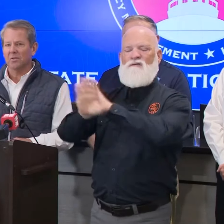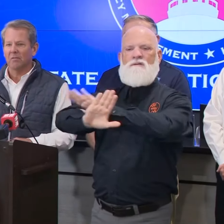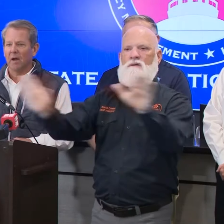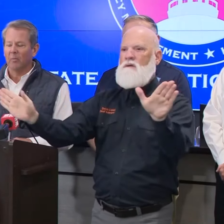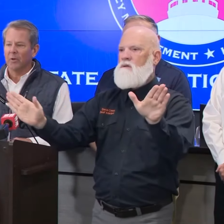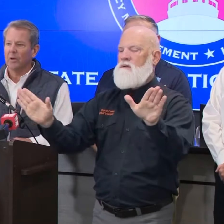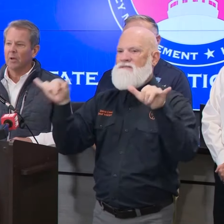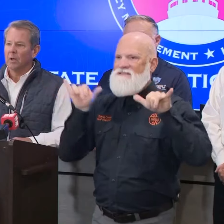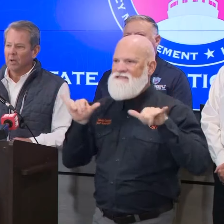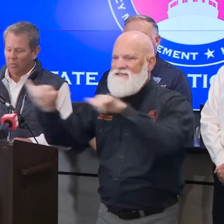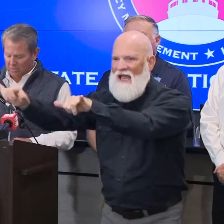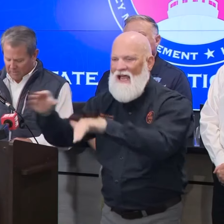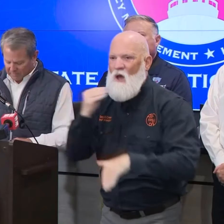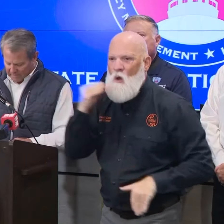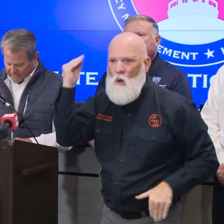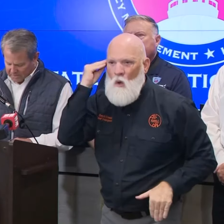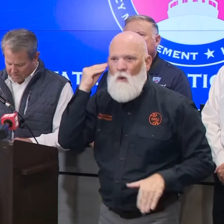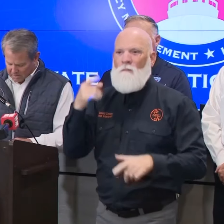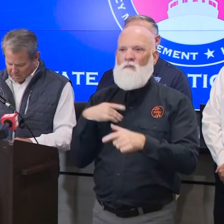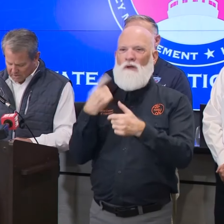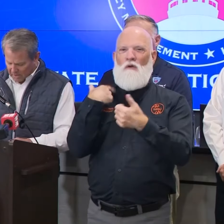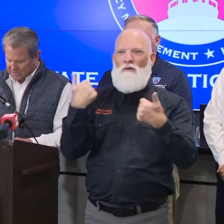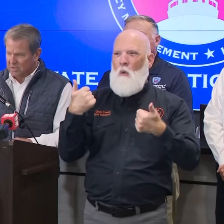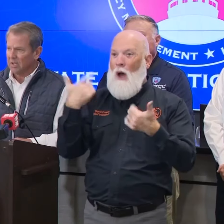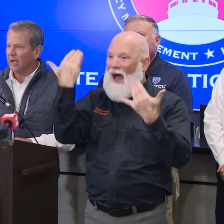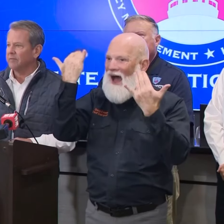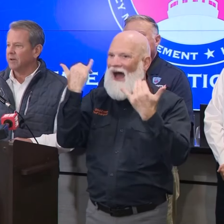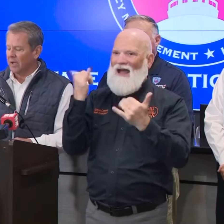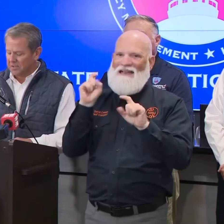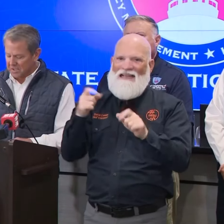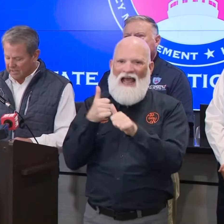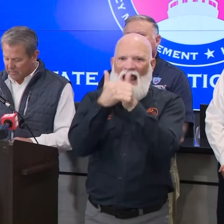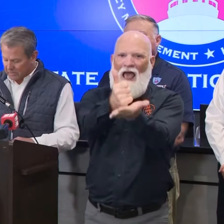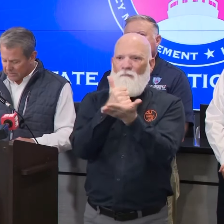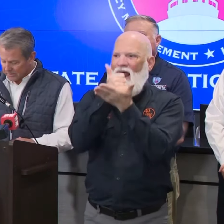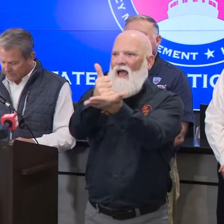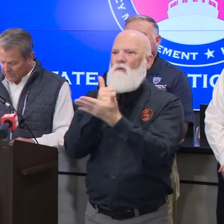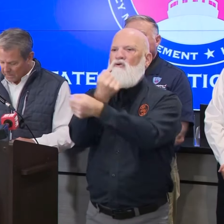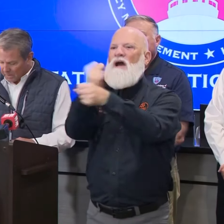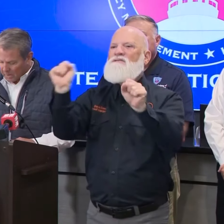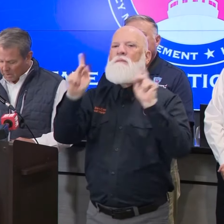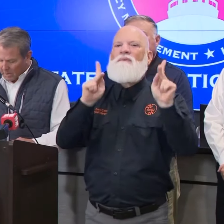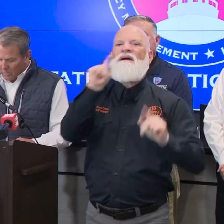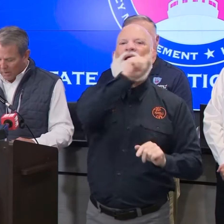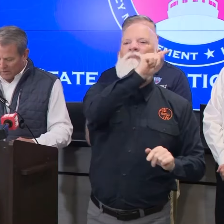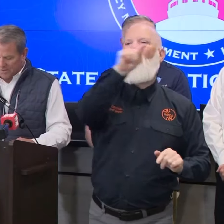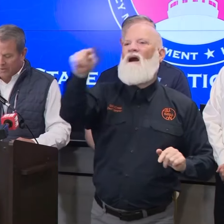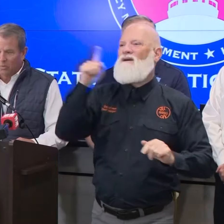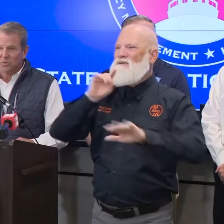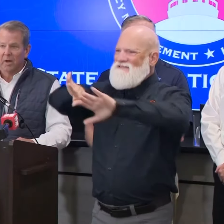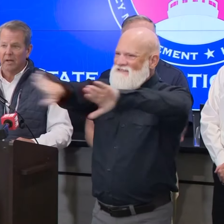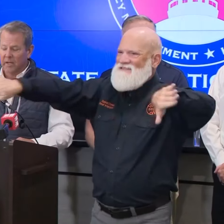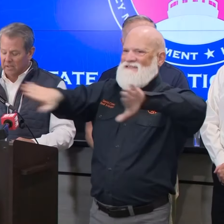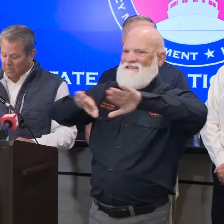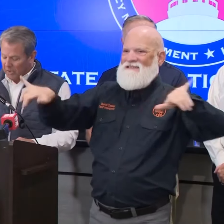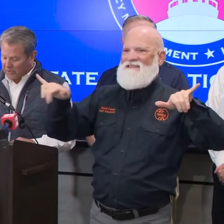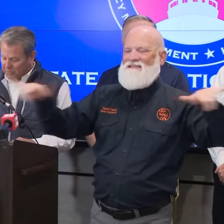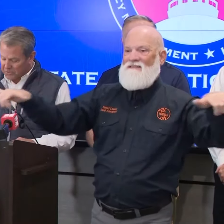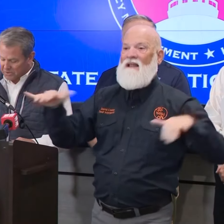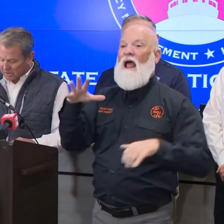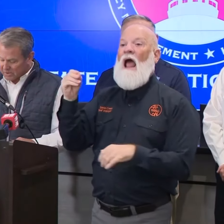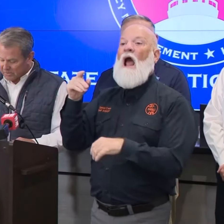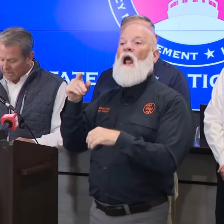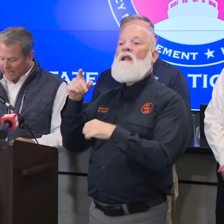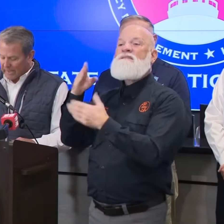dangerous environment and one of our finest has lost his life trying to save others. We're also trying to get to